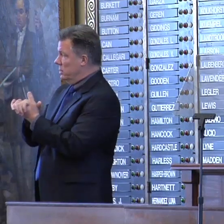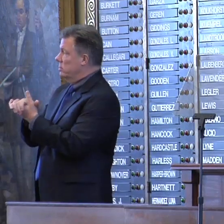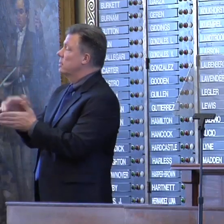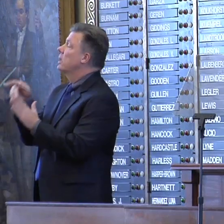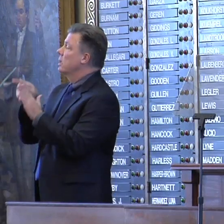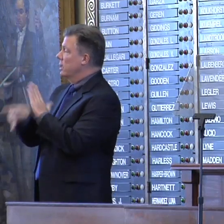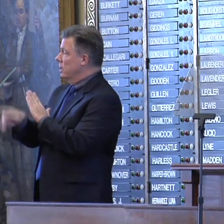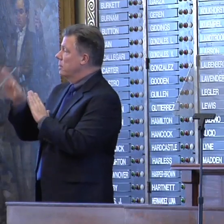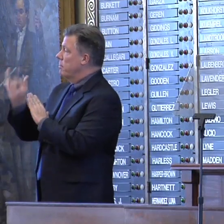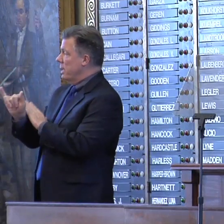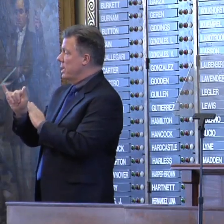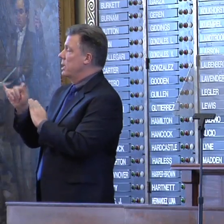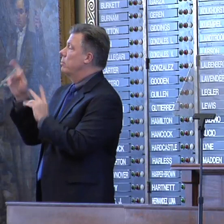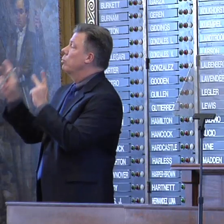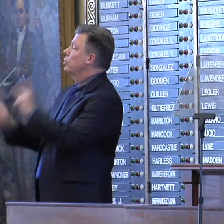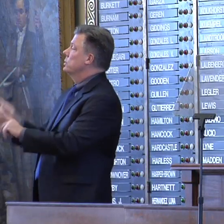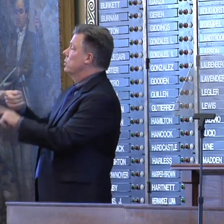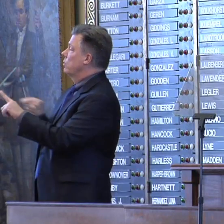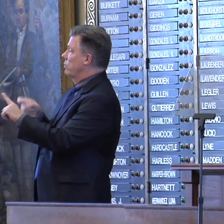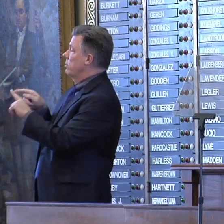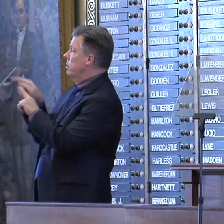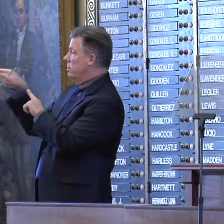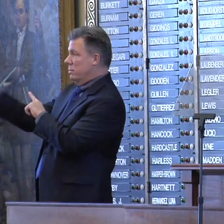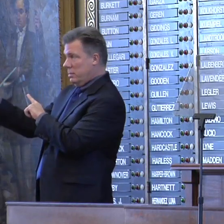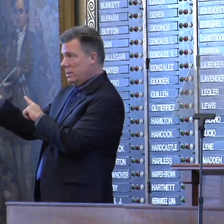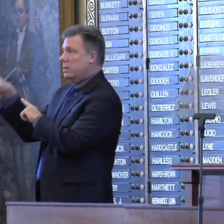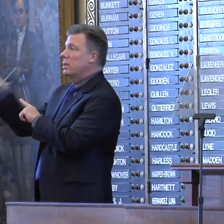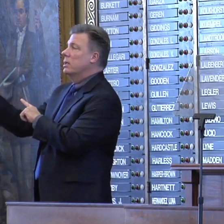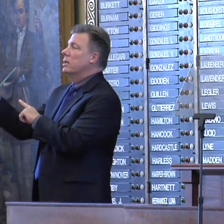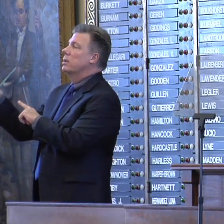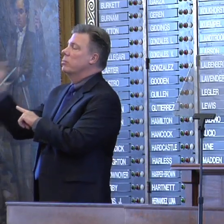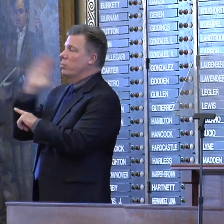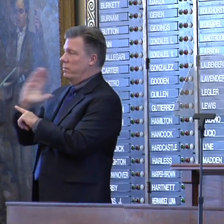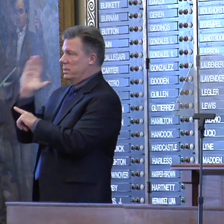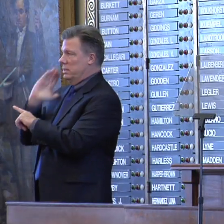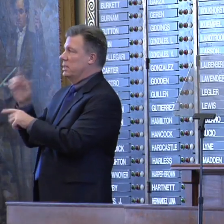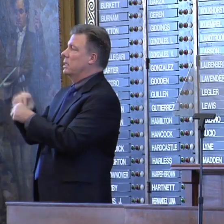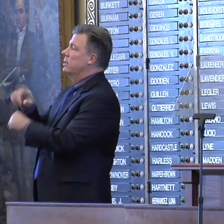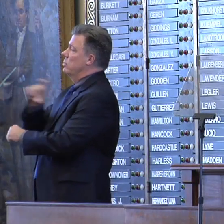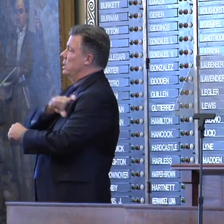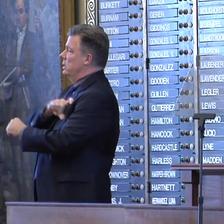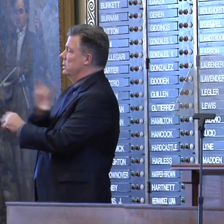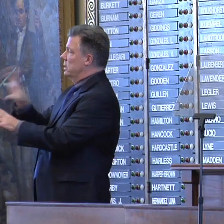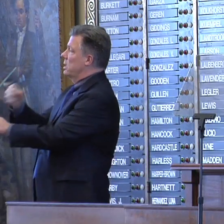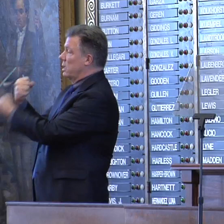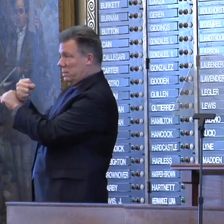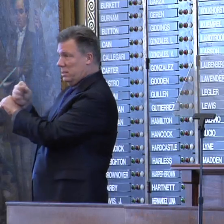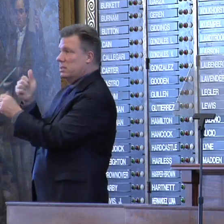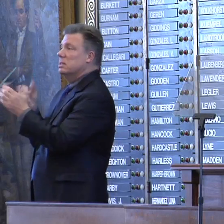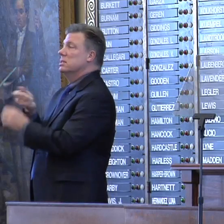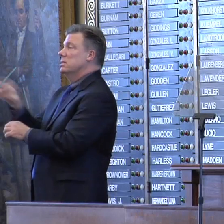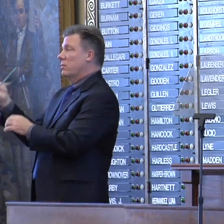alien who had previously been in police custody multiple times. Texas